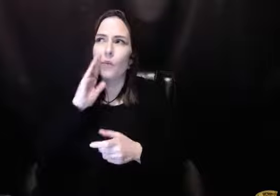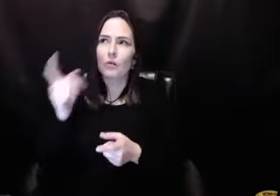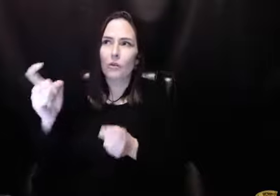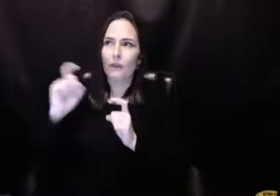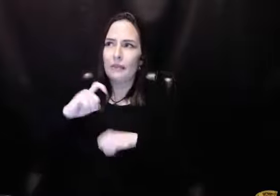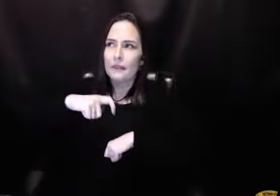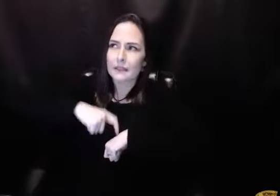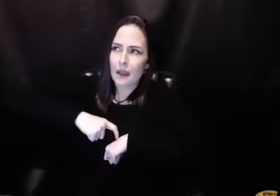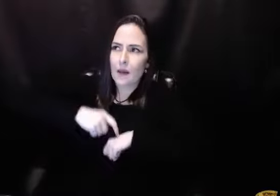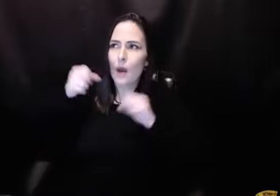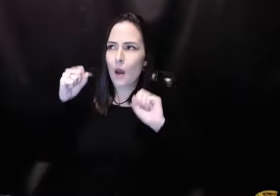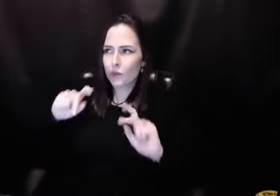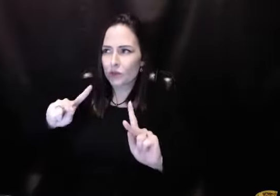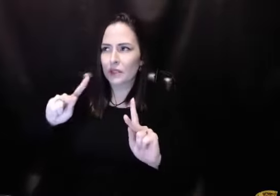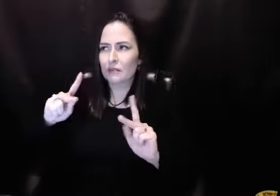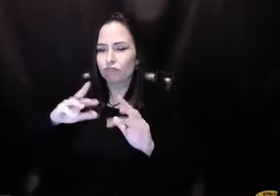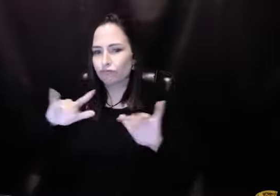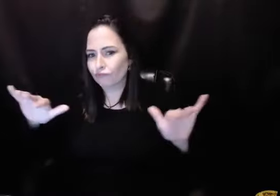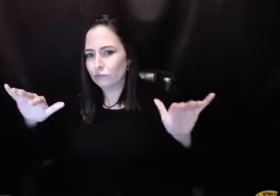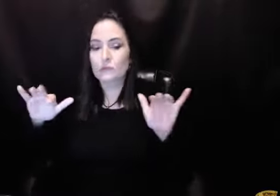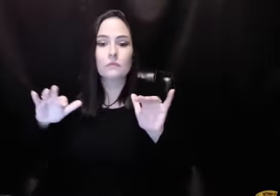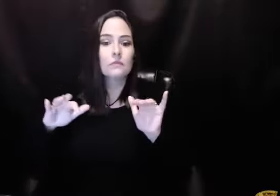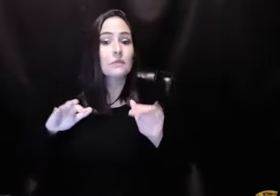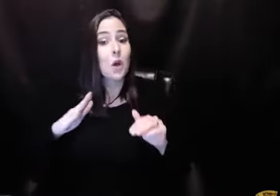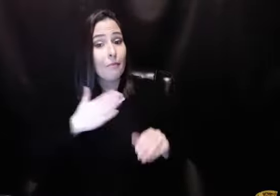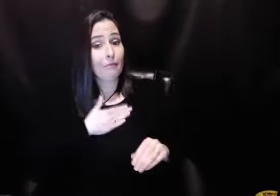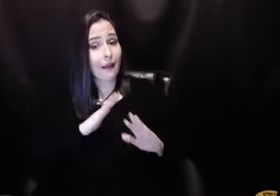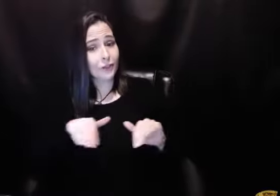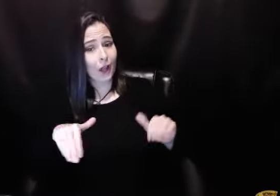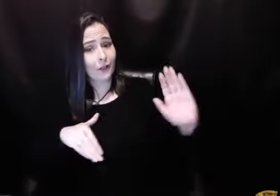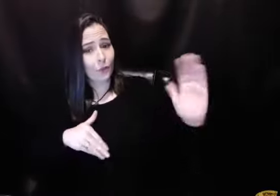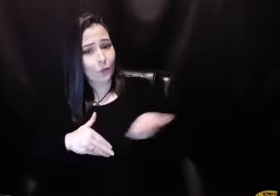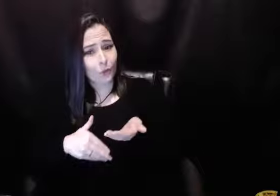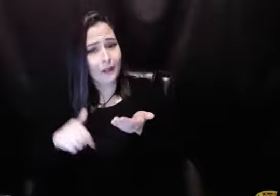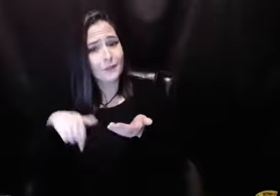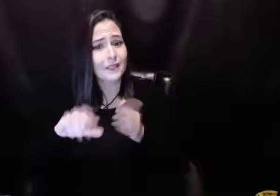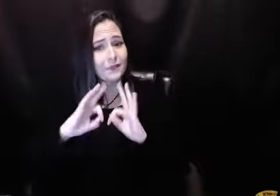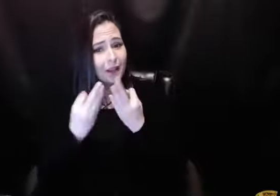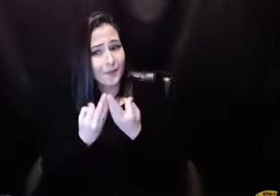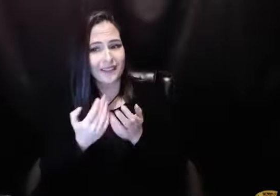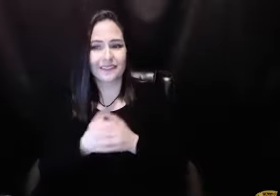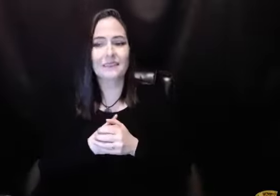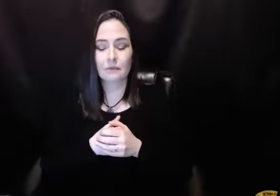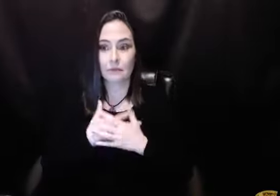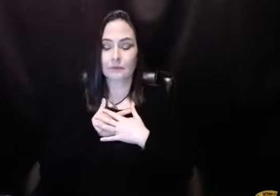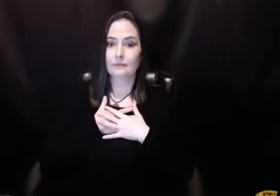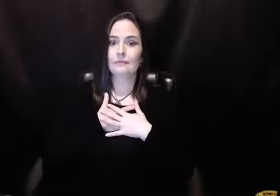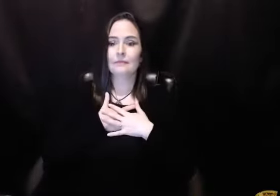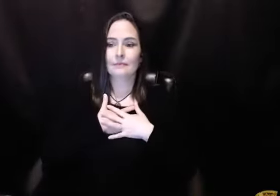is, then God will provide the time, opportunity, et cetera. So my child, welcome